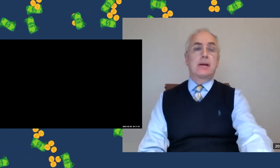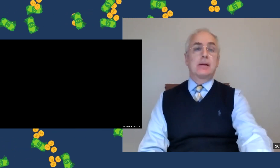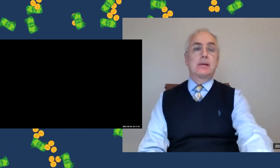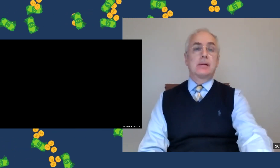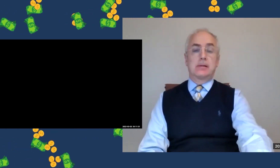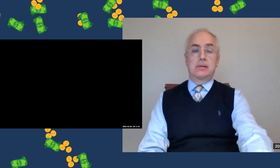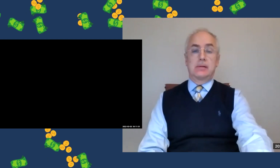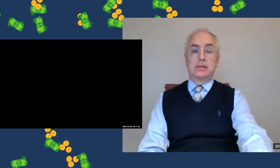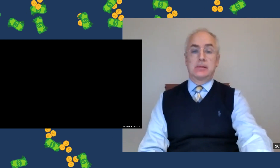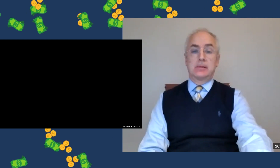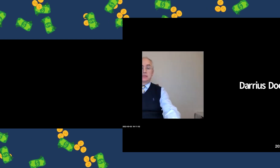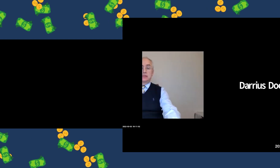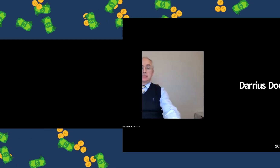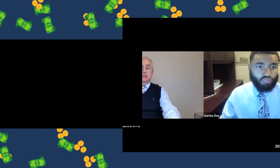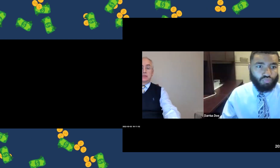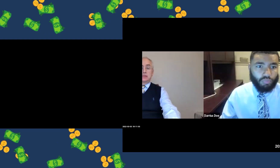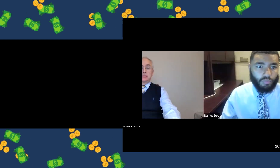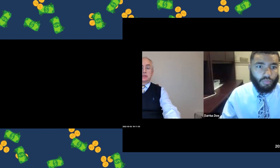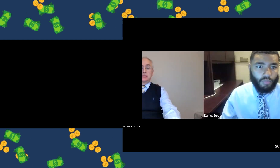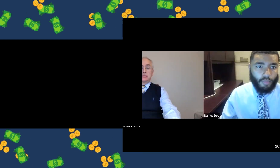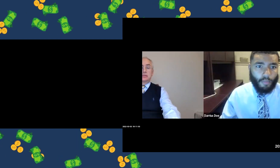I can't see the PowerPoint on my side. Just a moment.